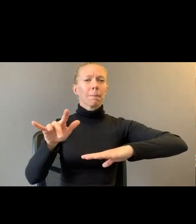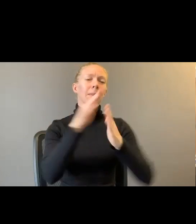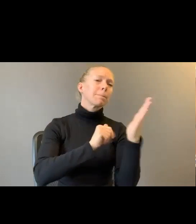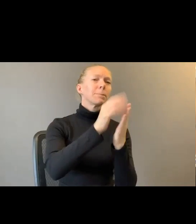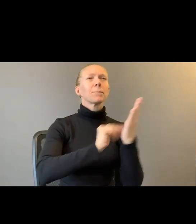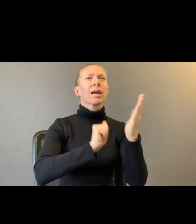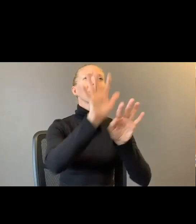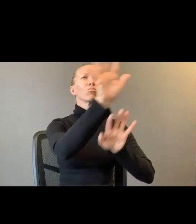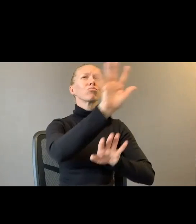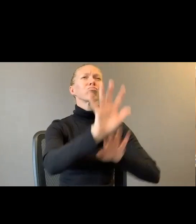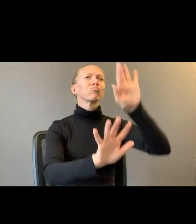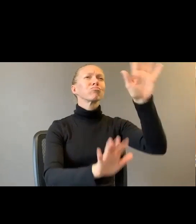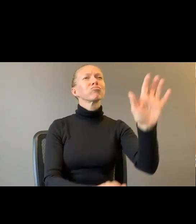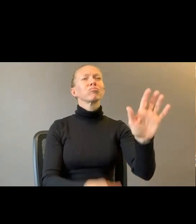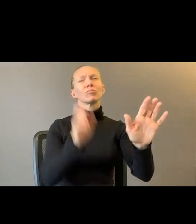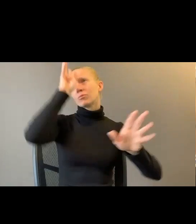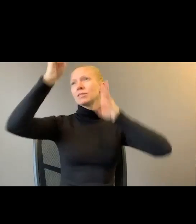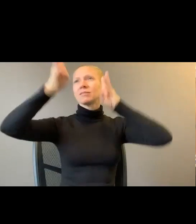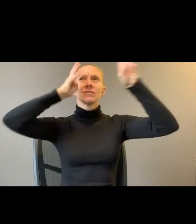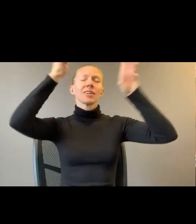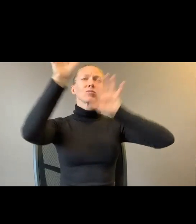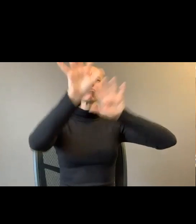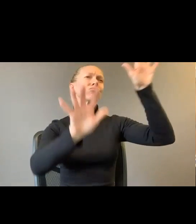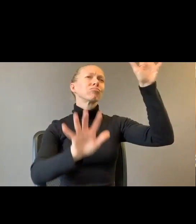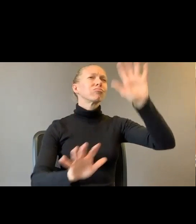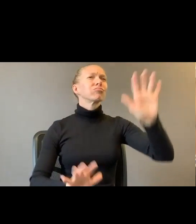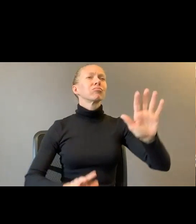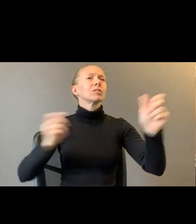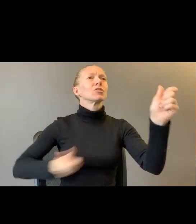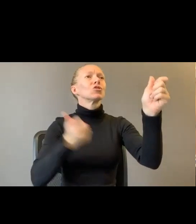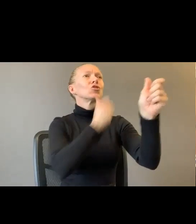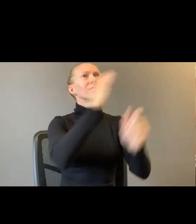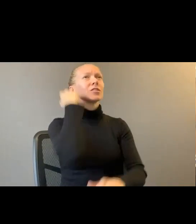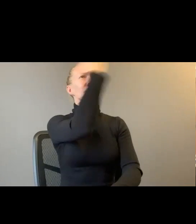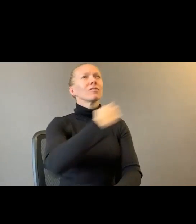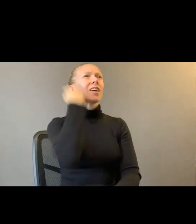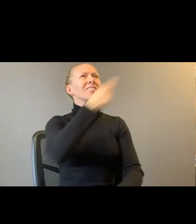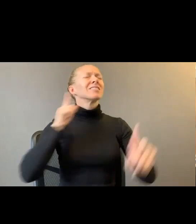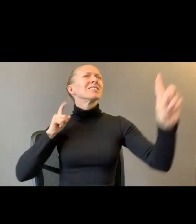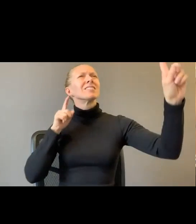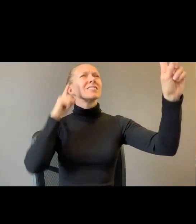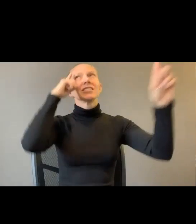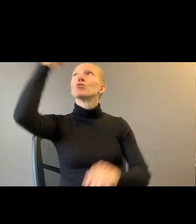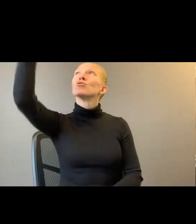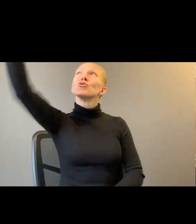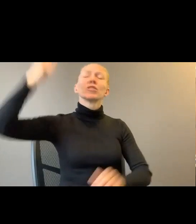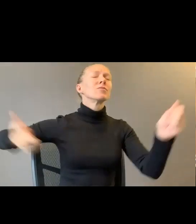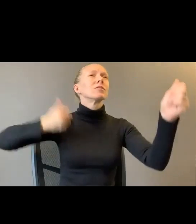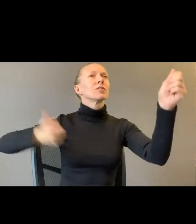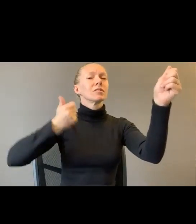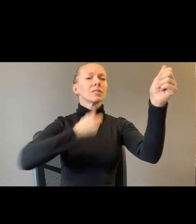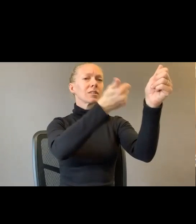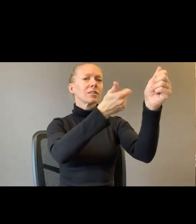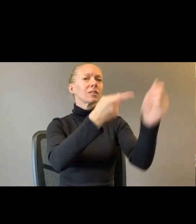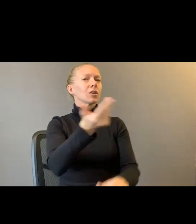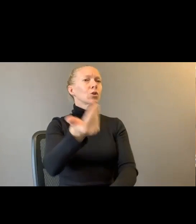gesture. Chasing your face in a dream. Where I'm sitting on it. You as a girl when you used to be dancing